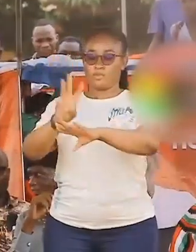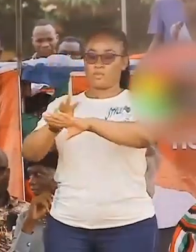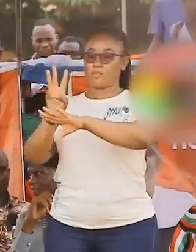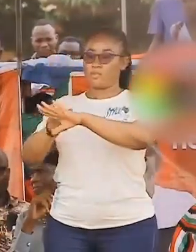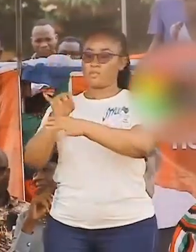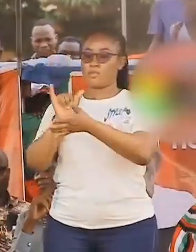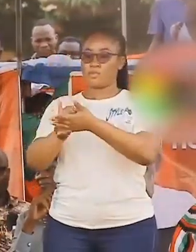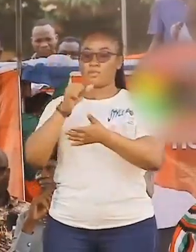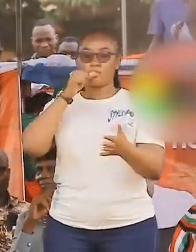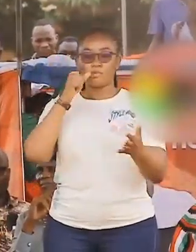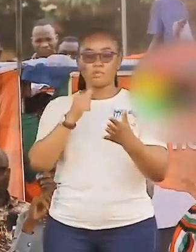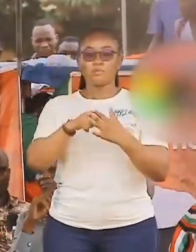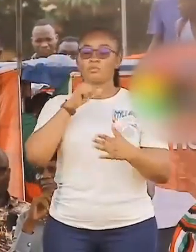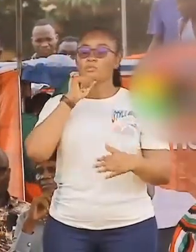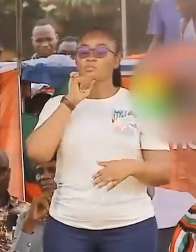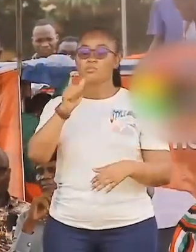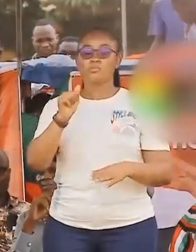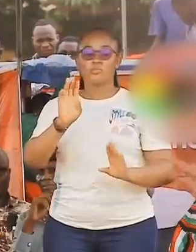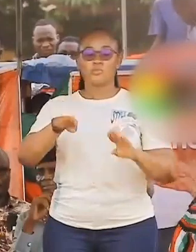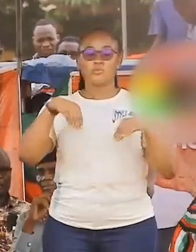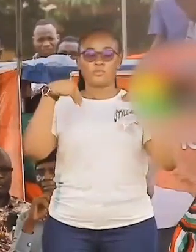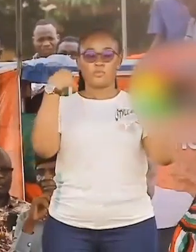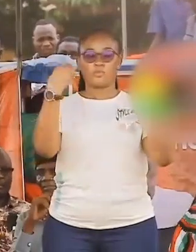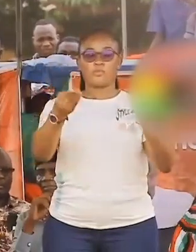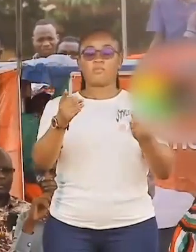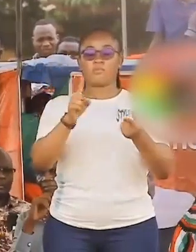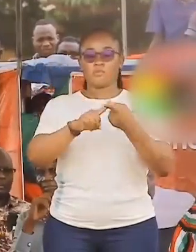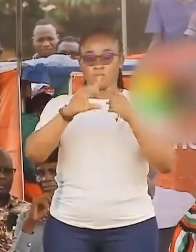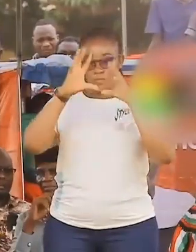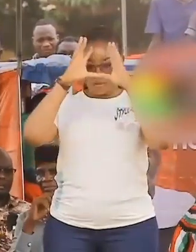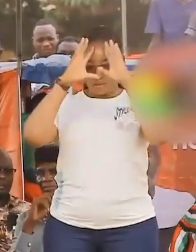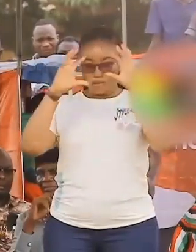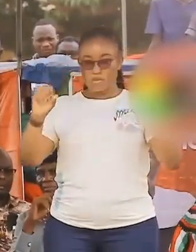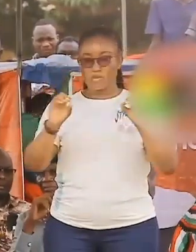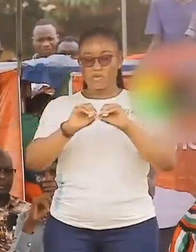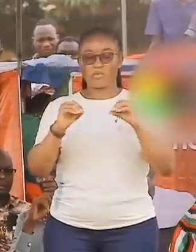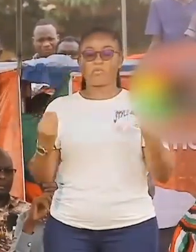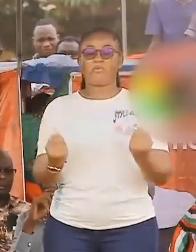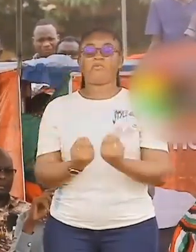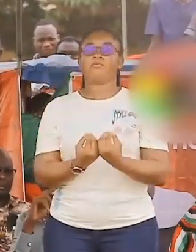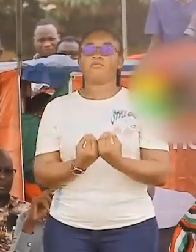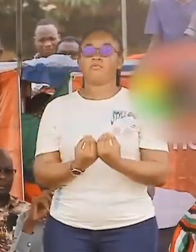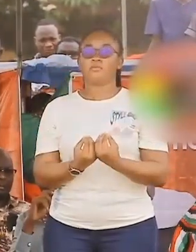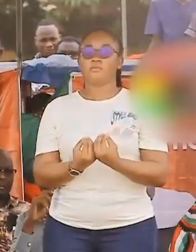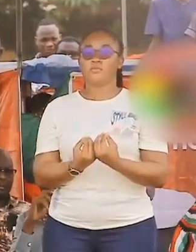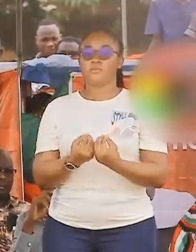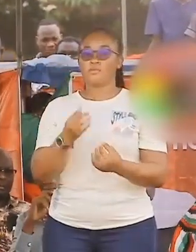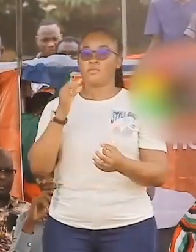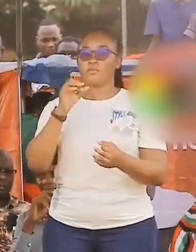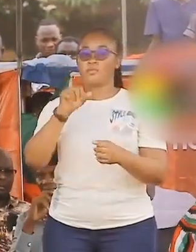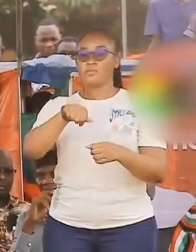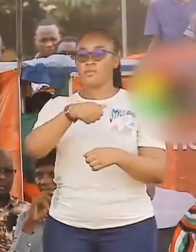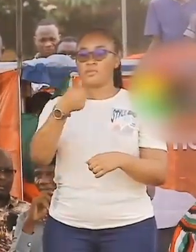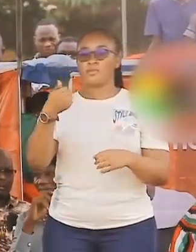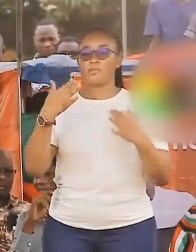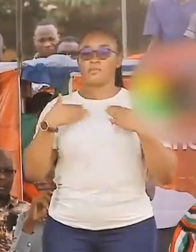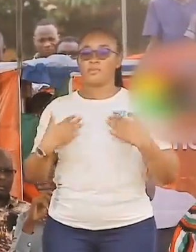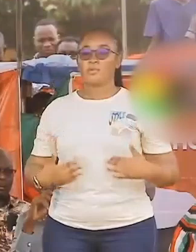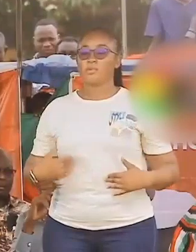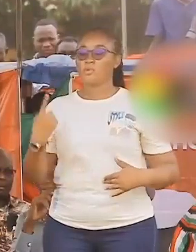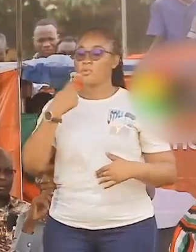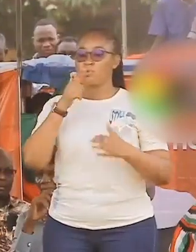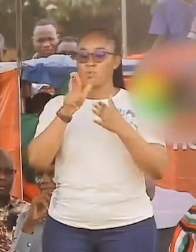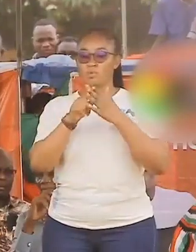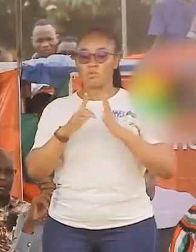him, said, I'm not going to to president's office. And I'm not going to